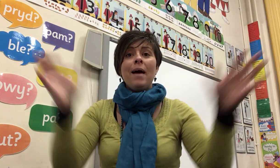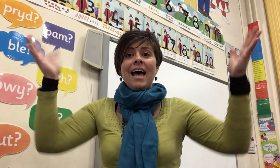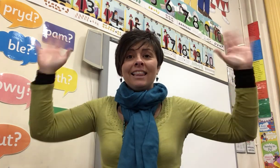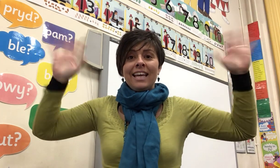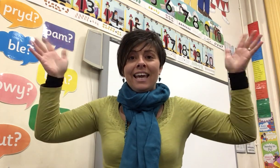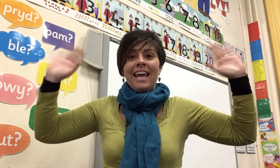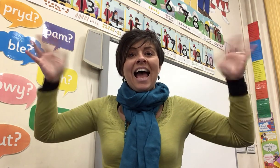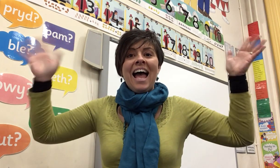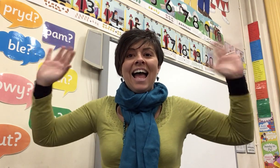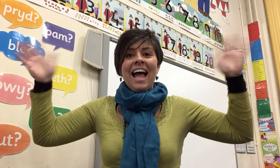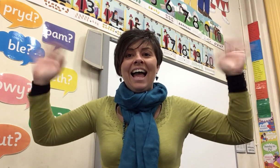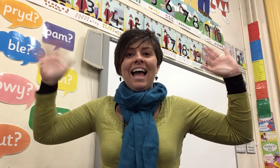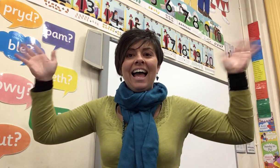Bethlehem.